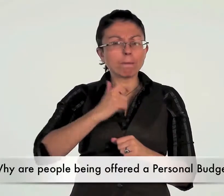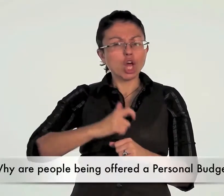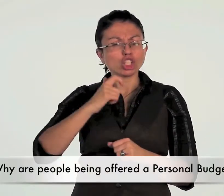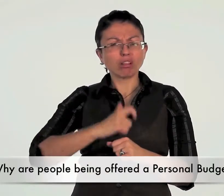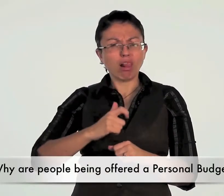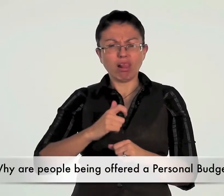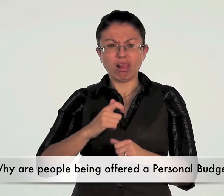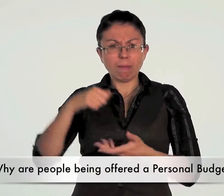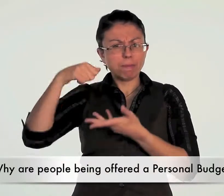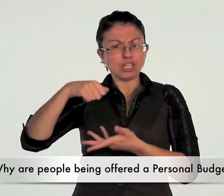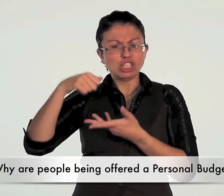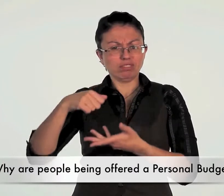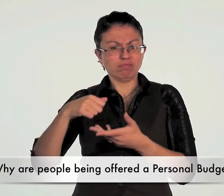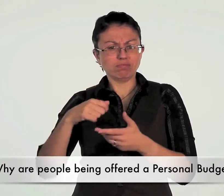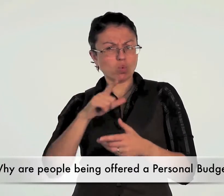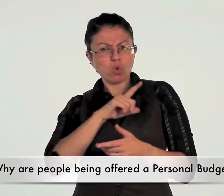Why are people being offered a personal budget?